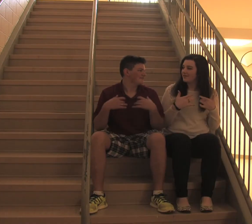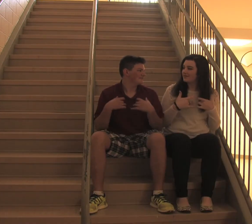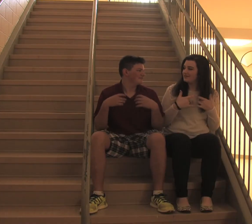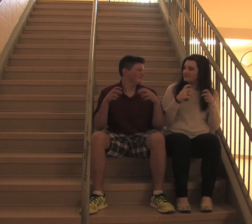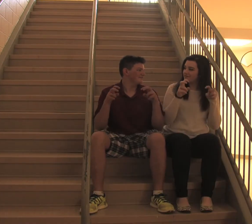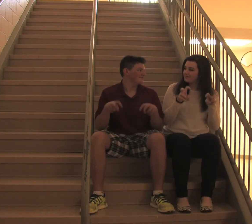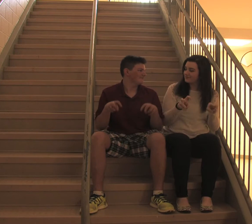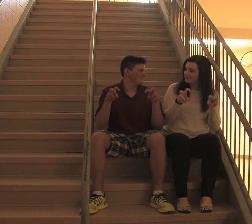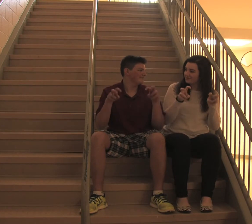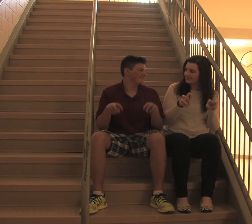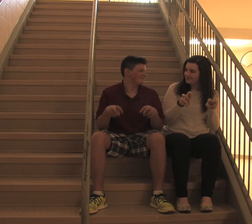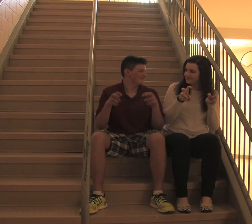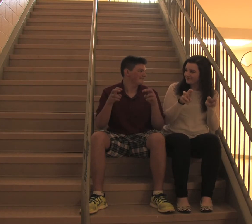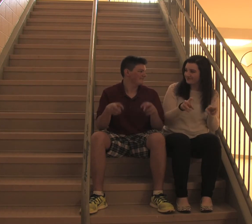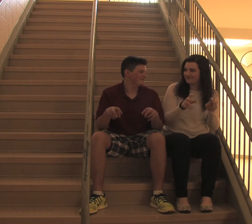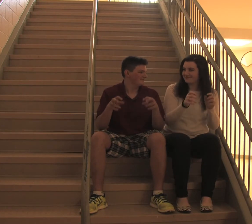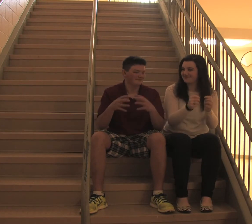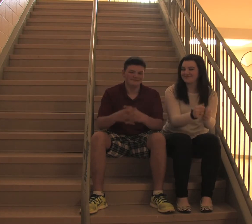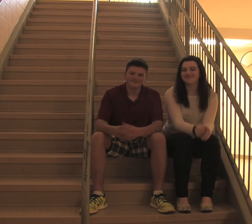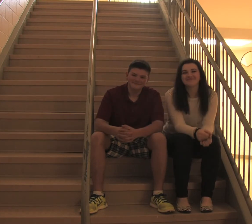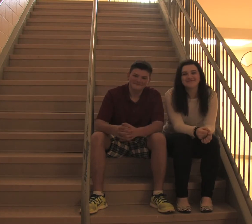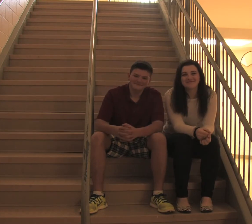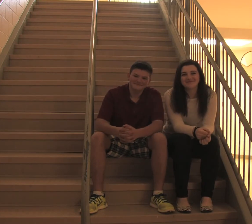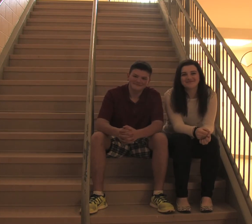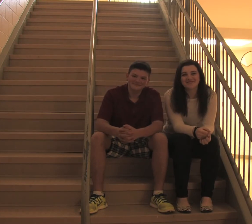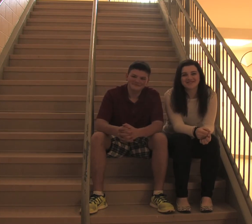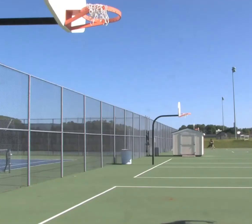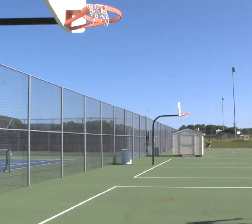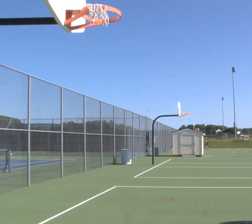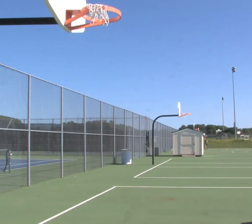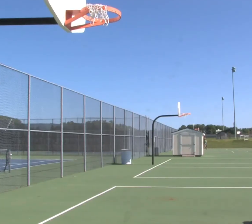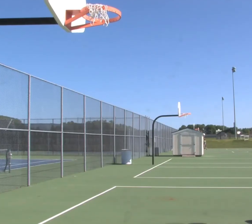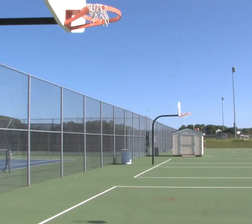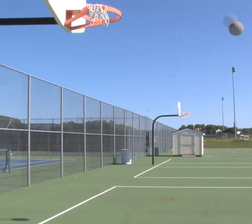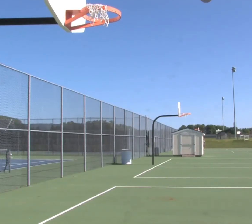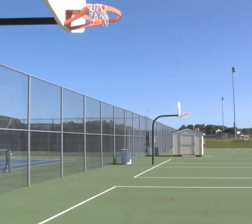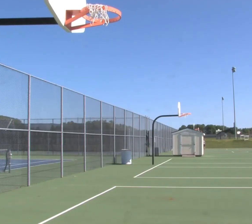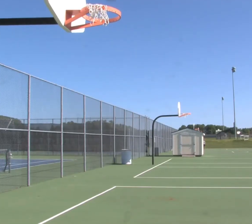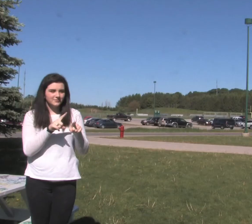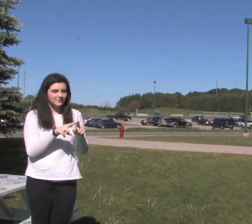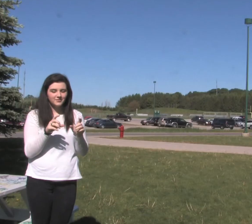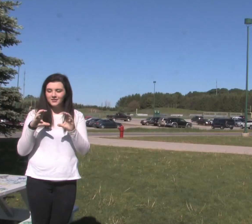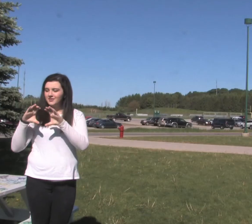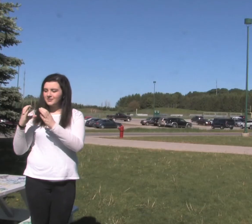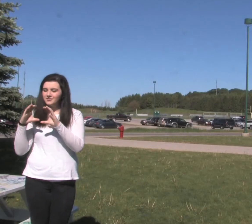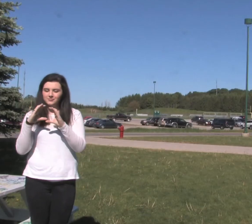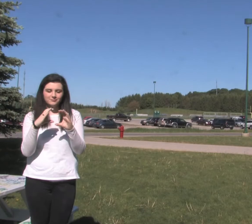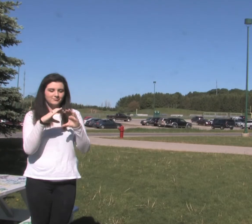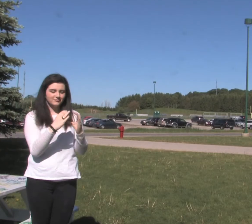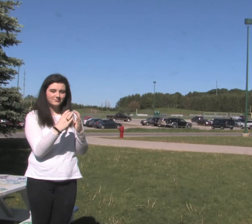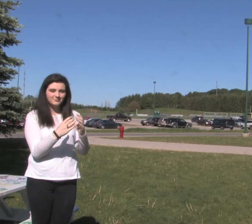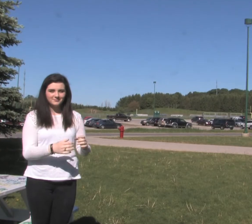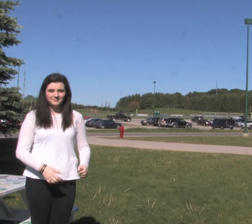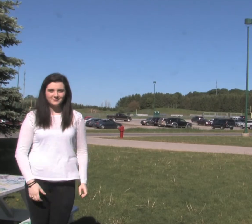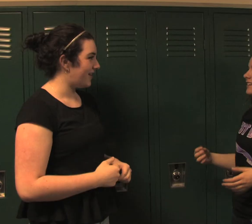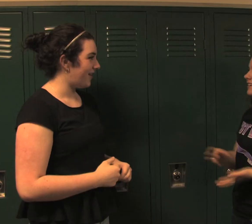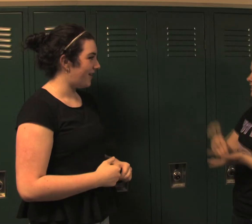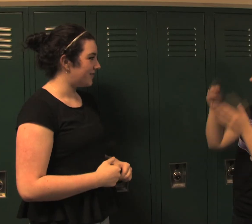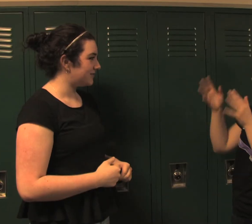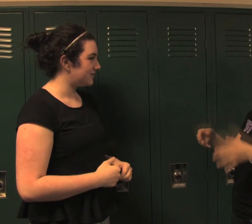We sit side by side in every class Teacher thinks that I sound funny But